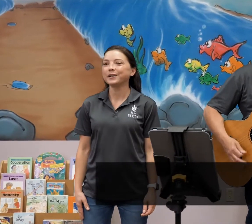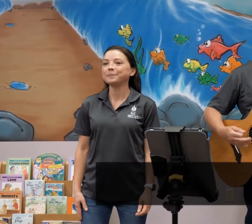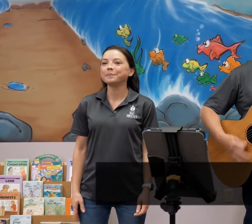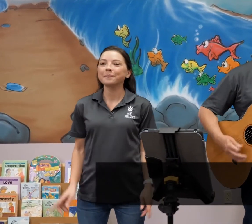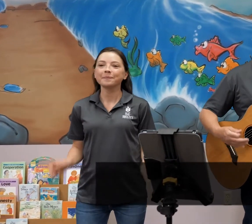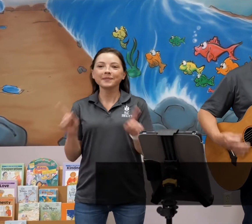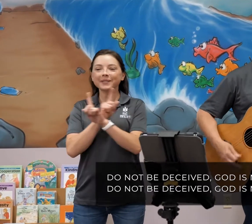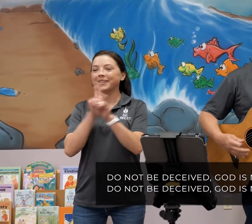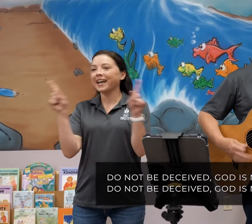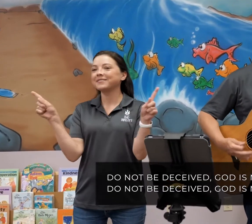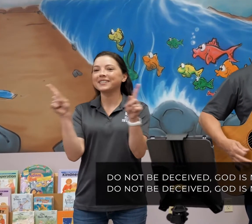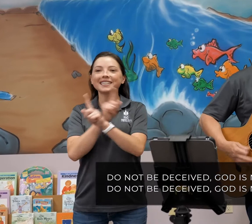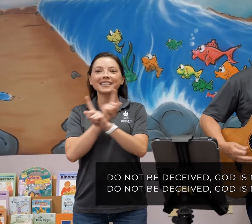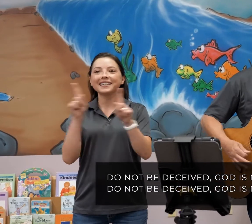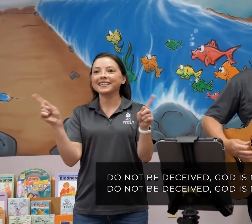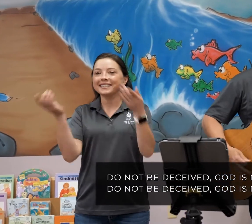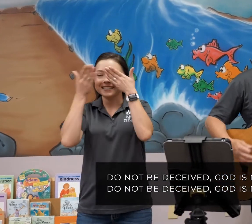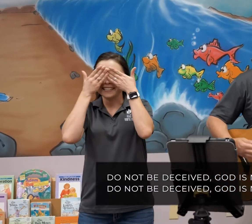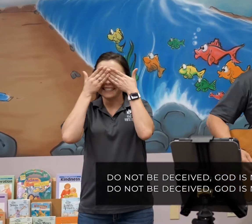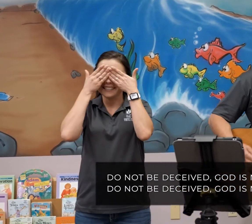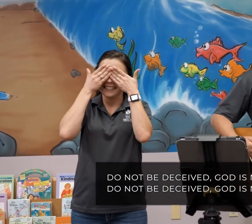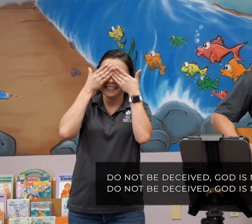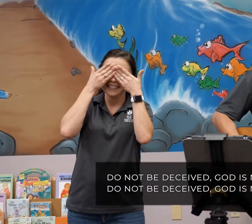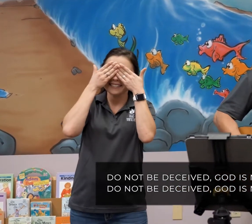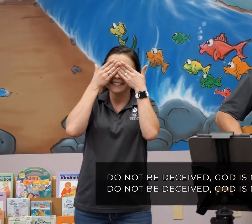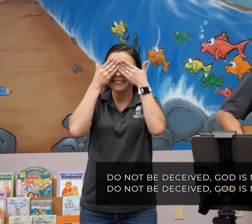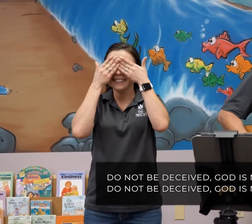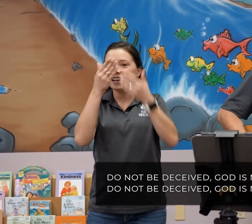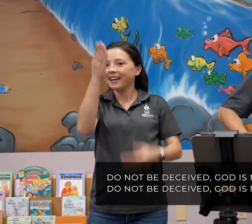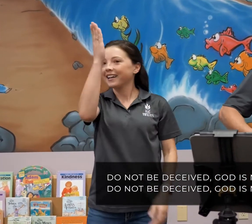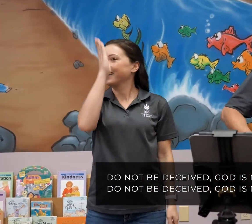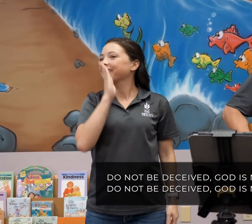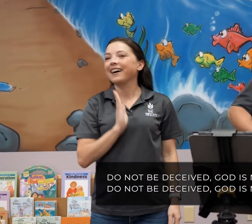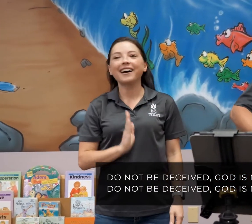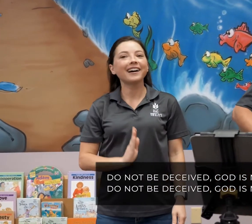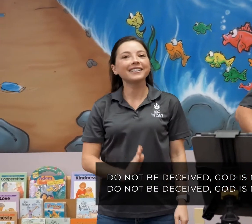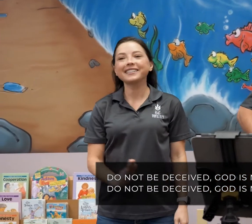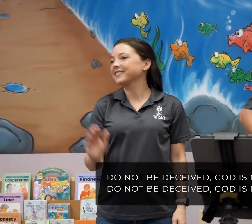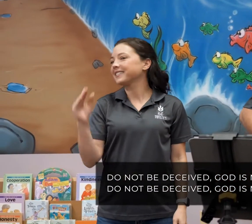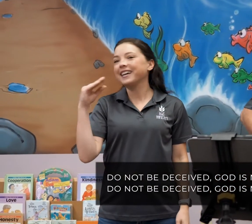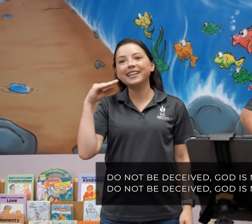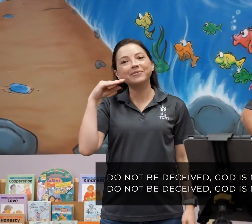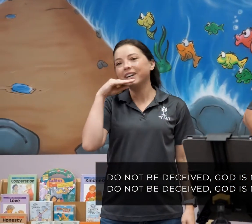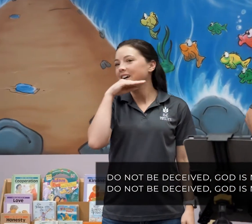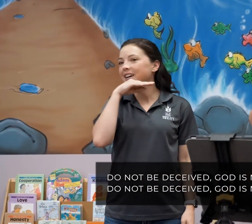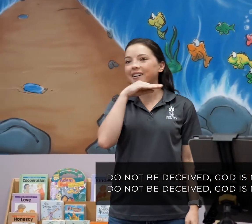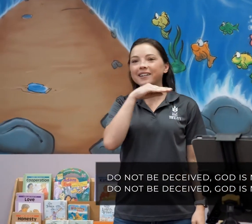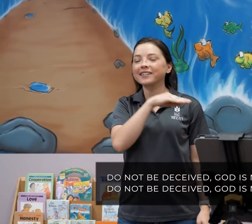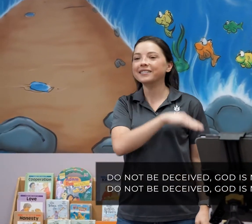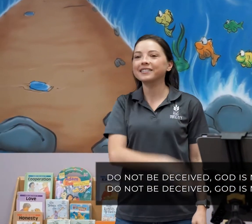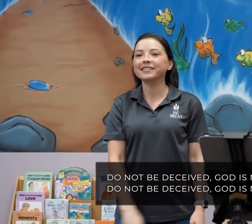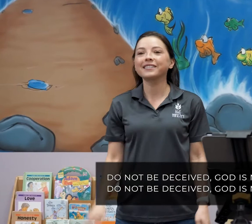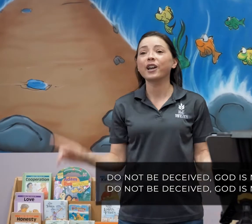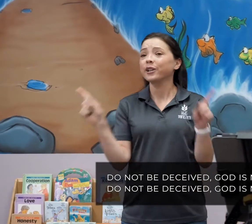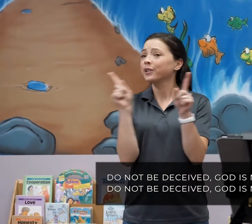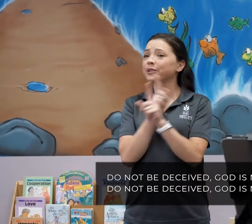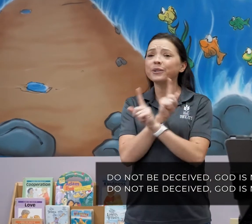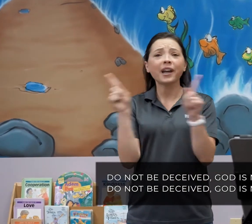Do not be deceived, God is not moth,